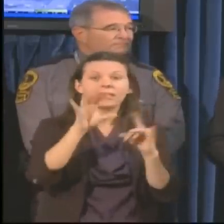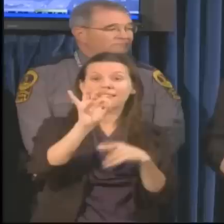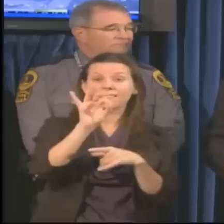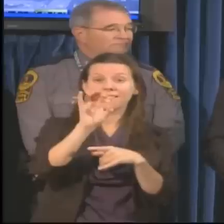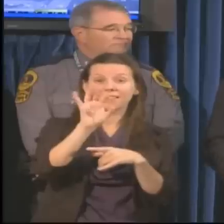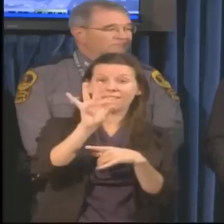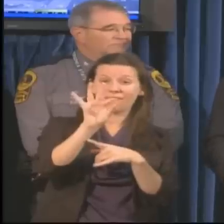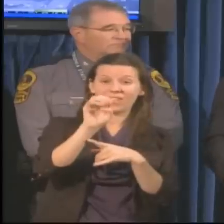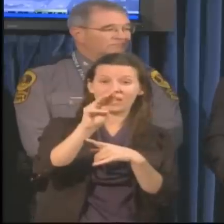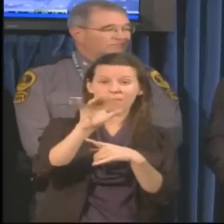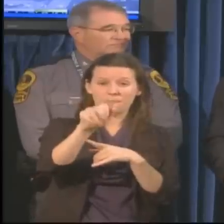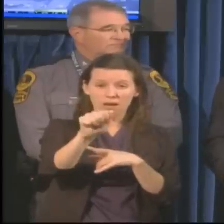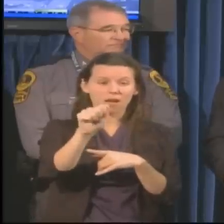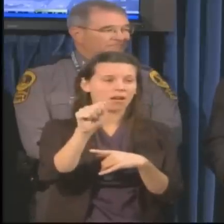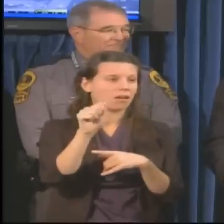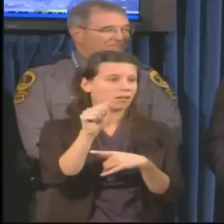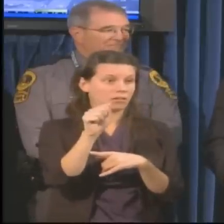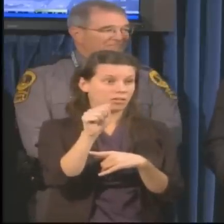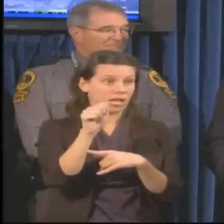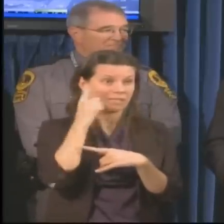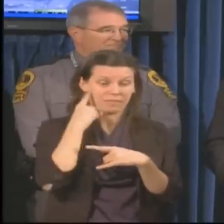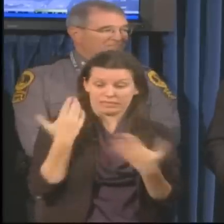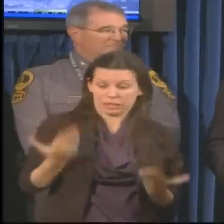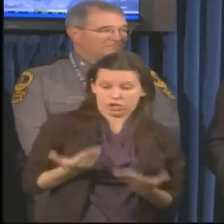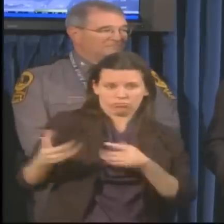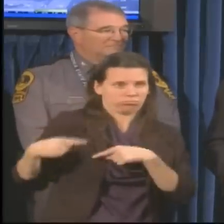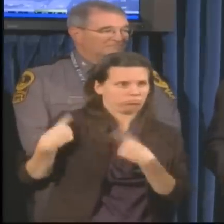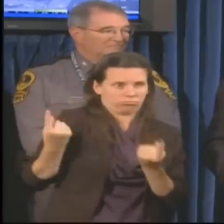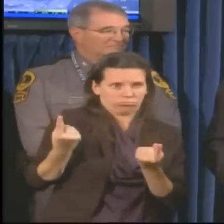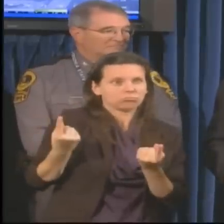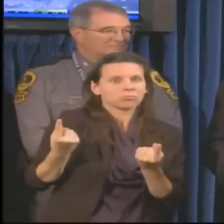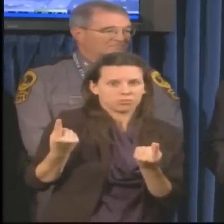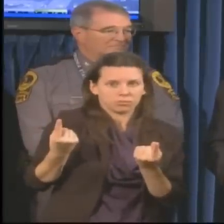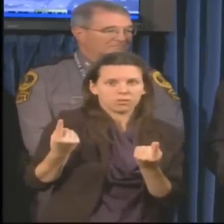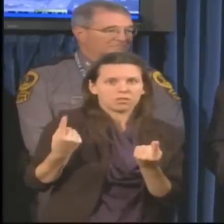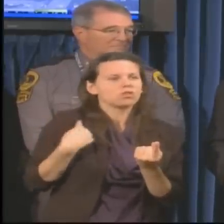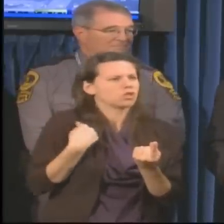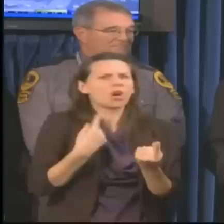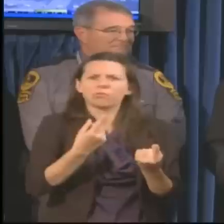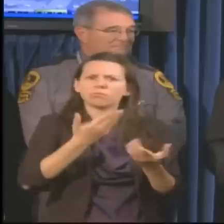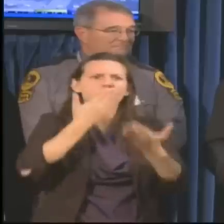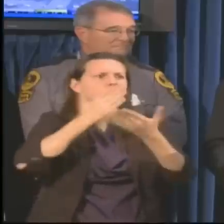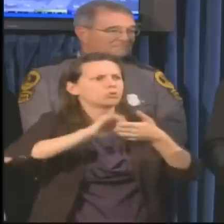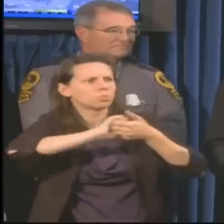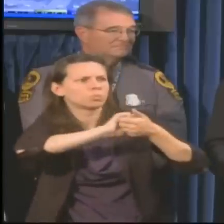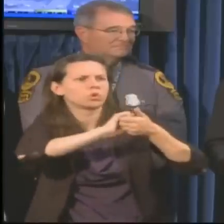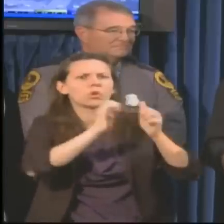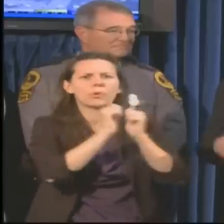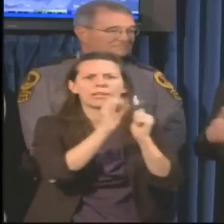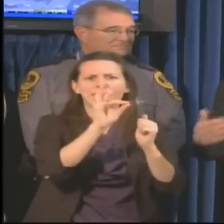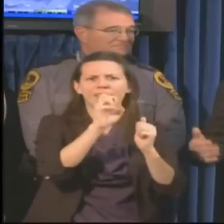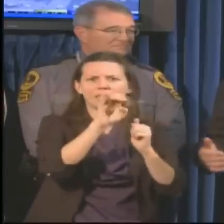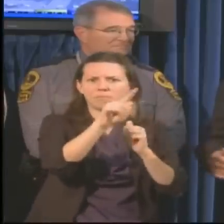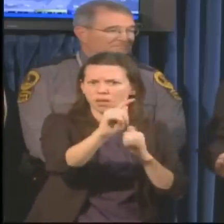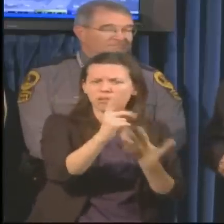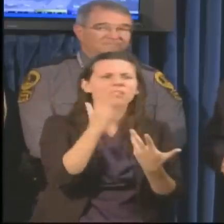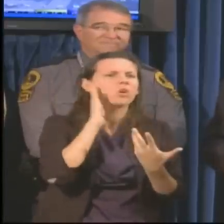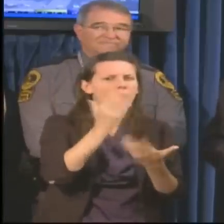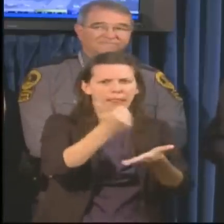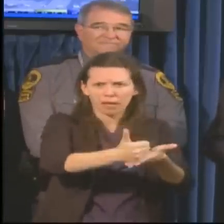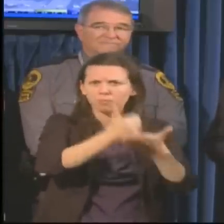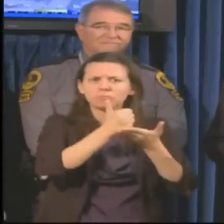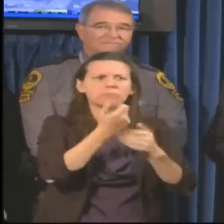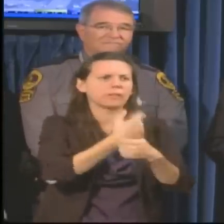been here now for some time, and we expect very good cooperation with them as we make our